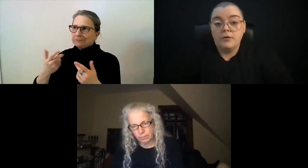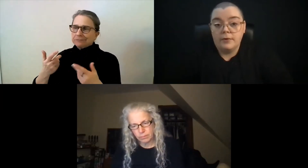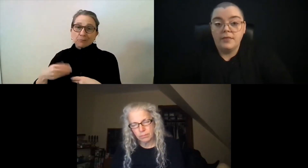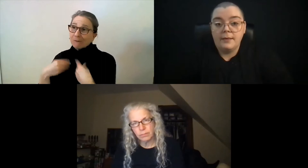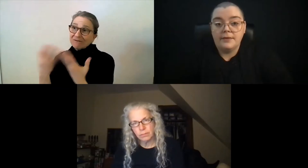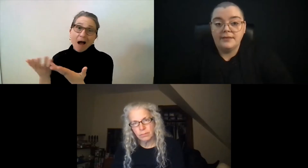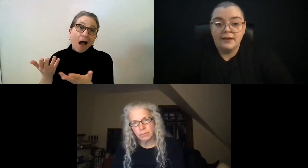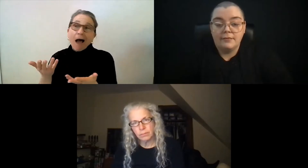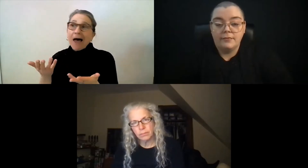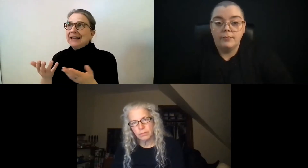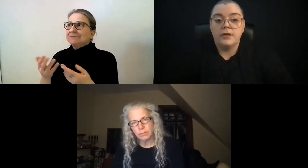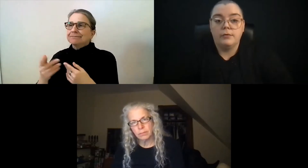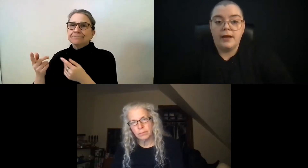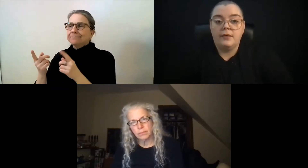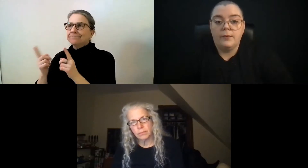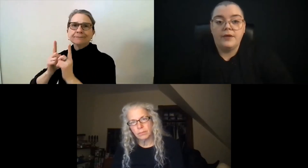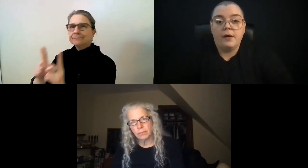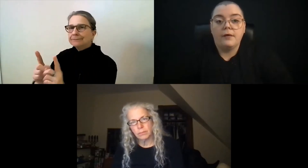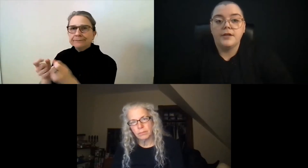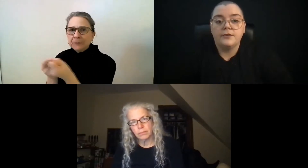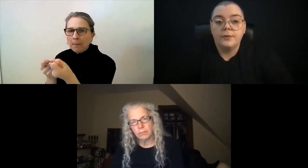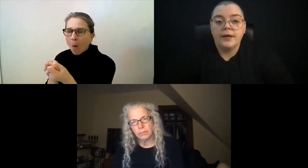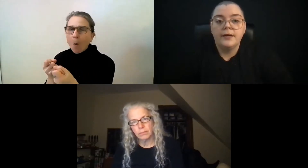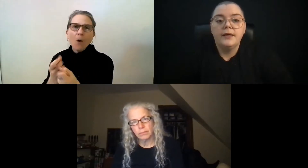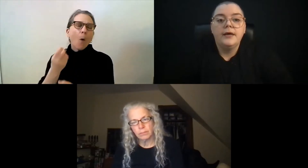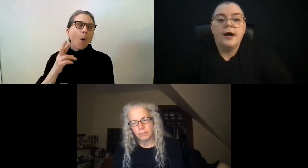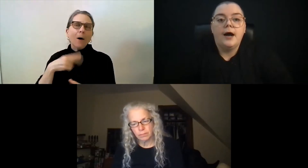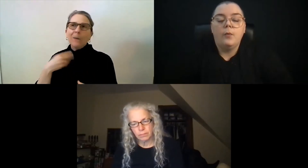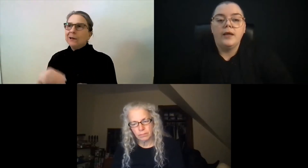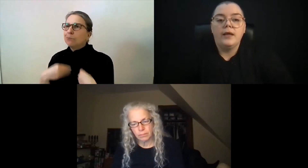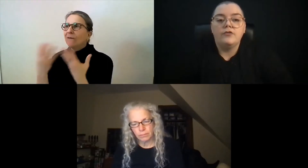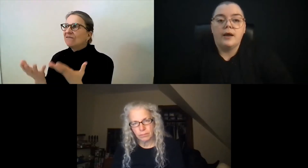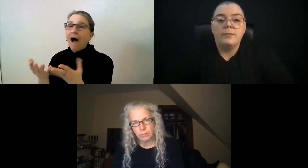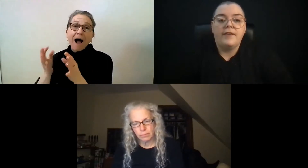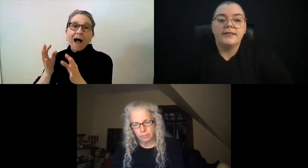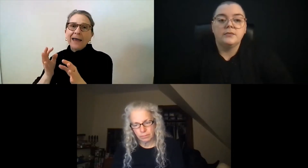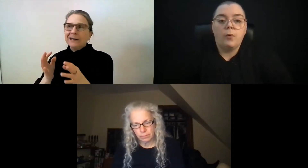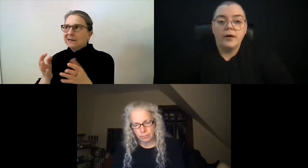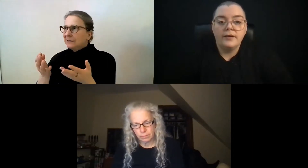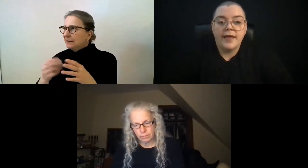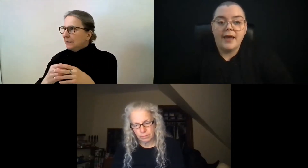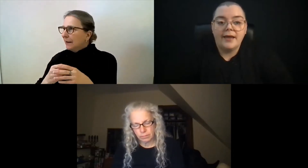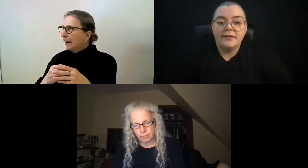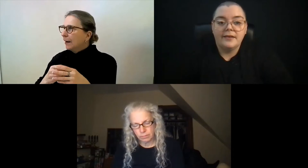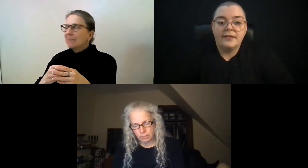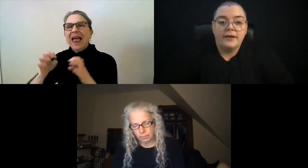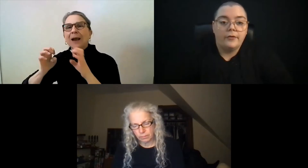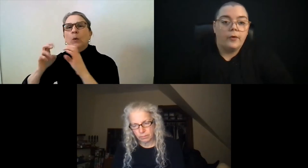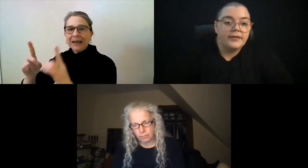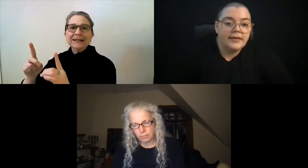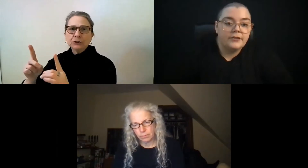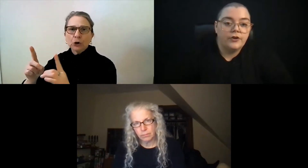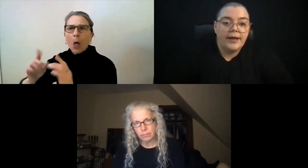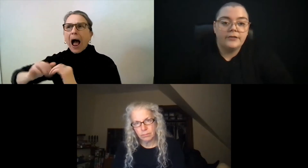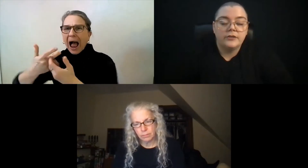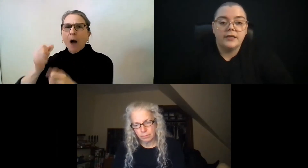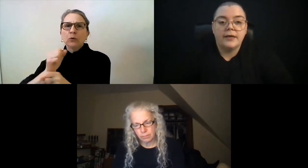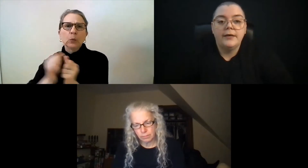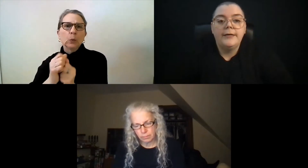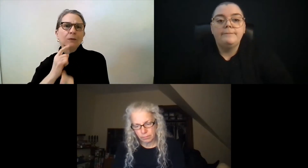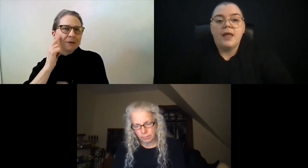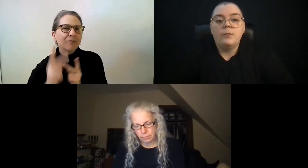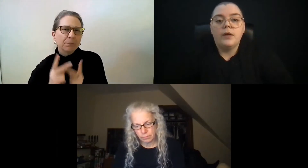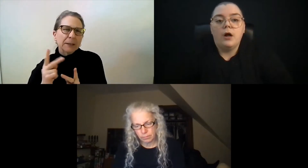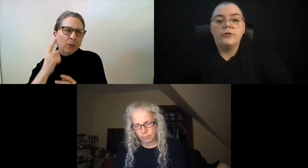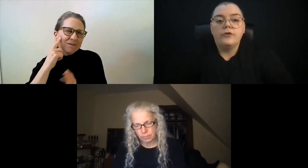So we partner with them instead of recreating what they're already doing. We try to provide support to that entity, another organization or agency.